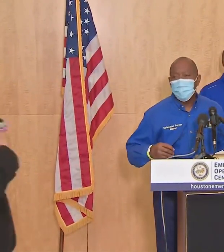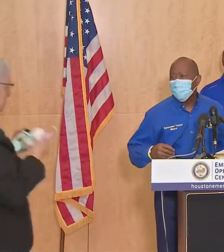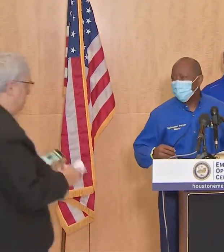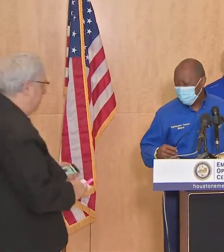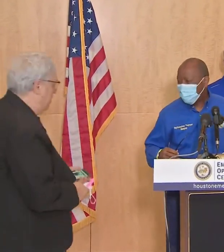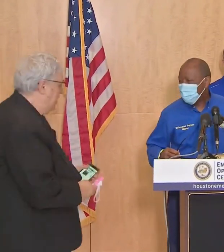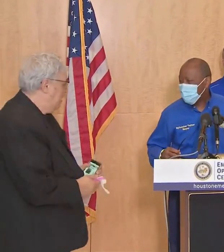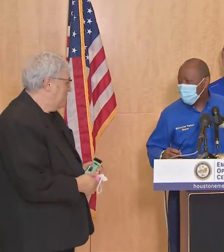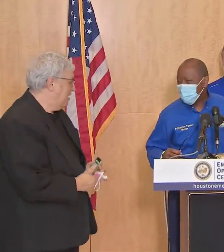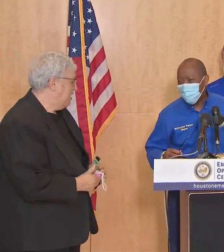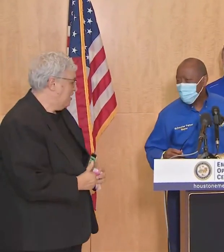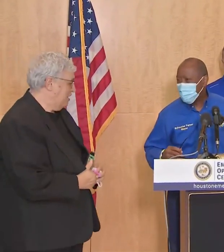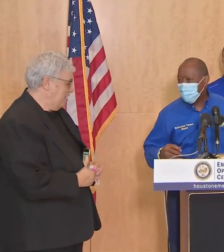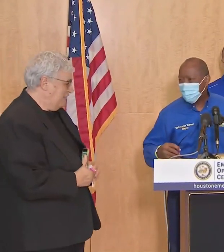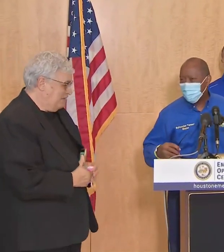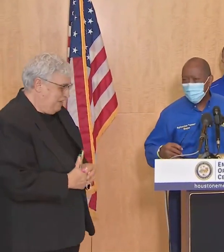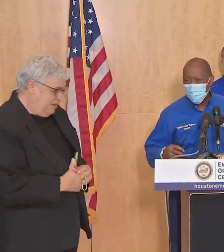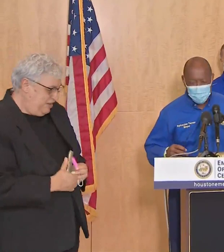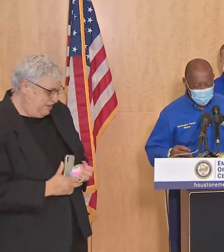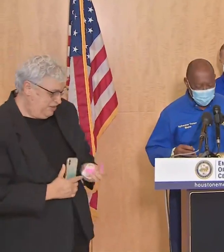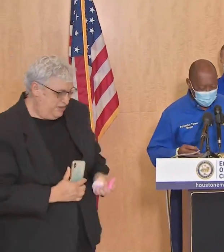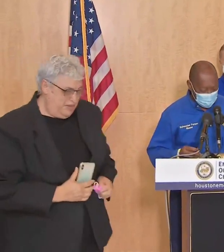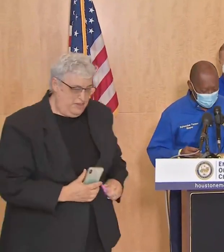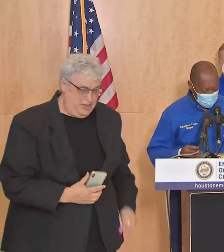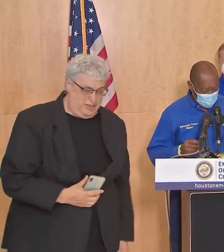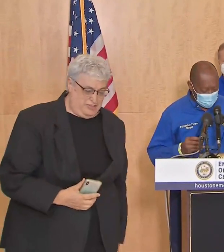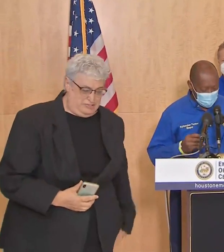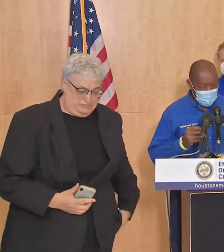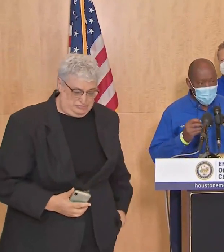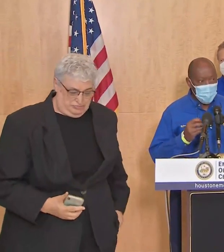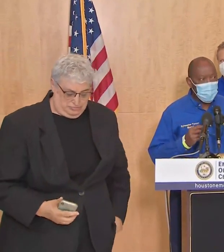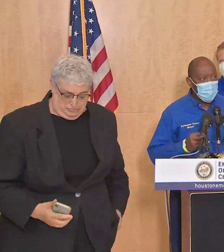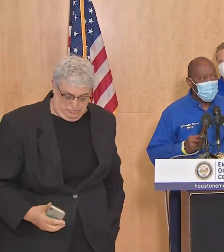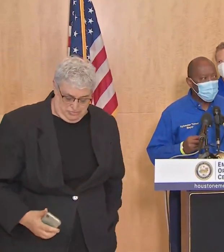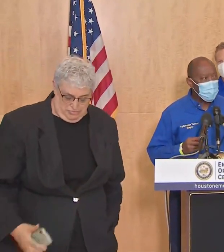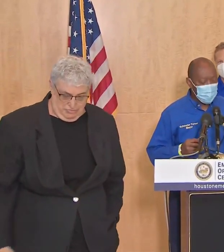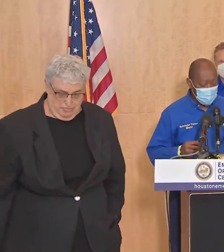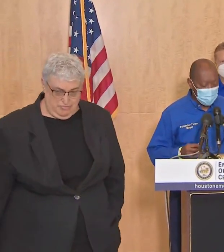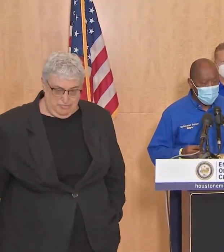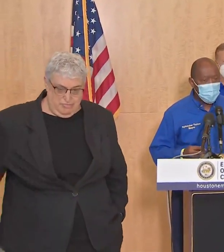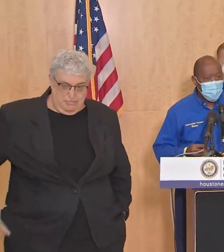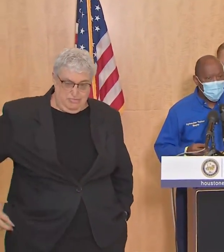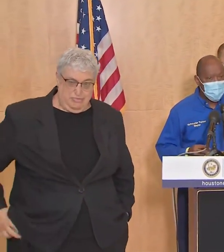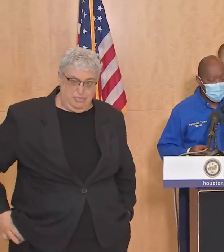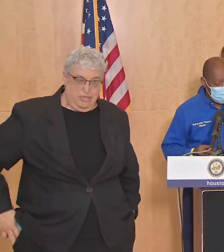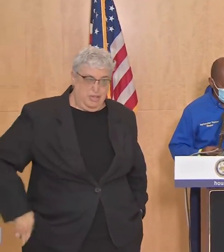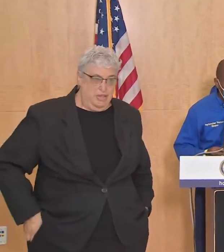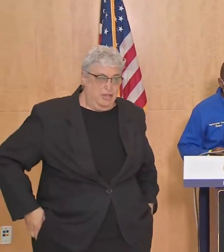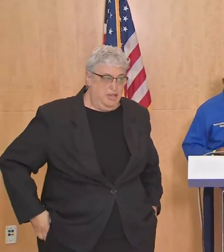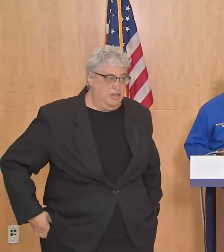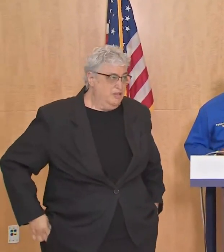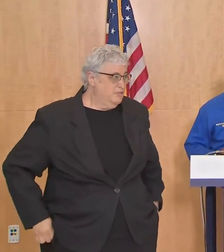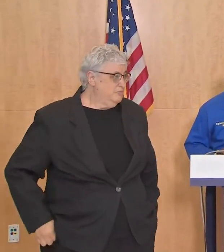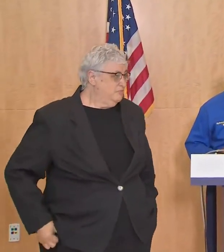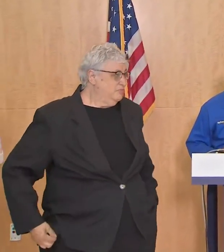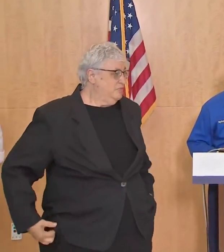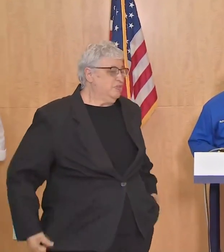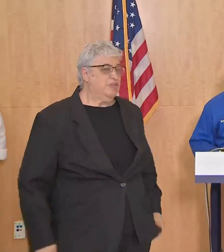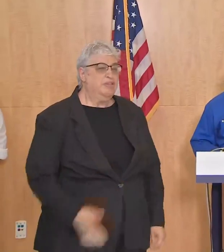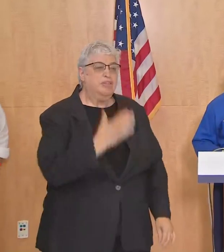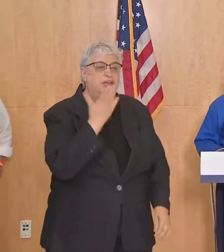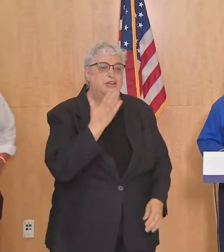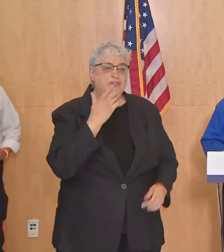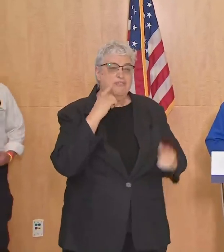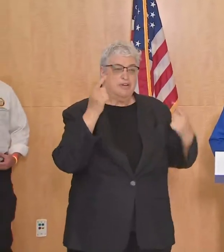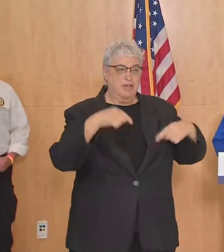okay hey how you doing different venue and one I mean let me thank you all for being